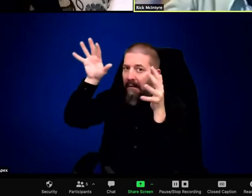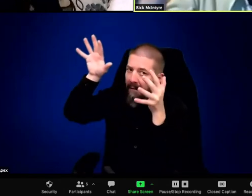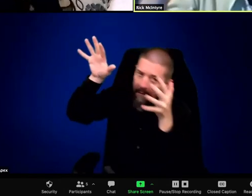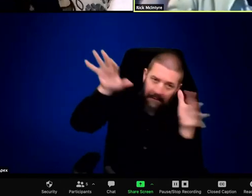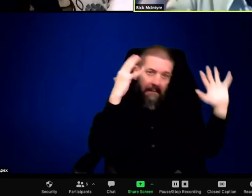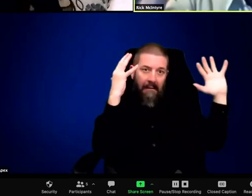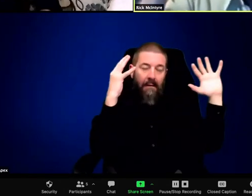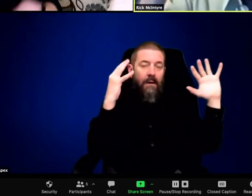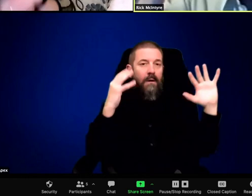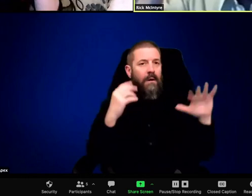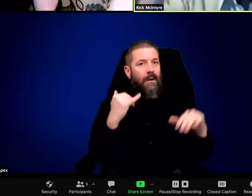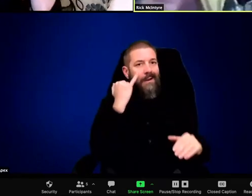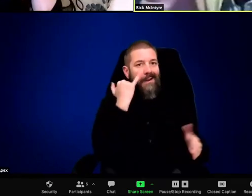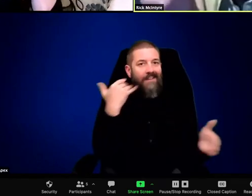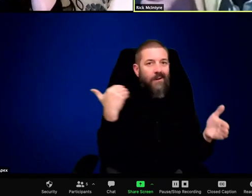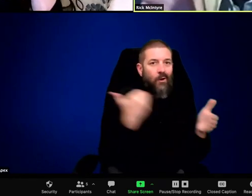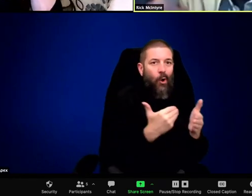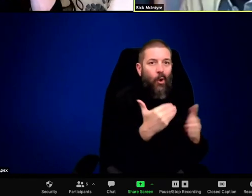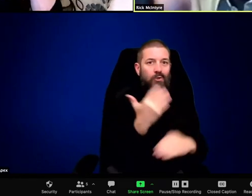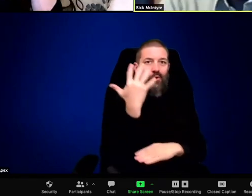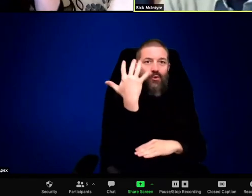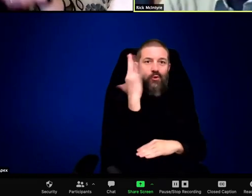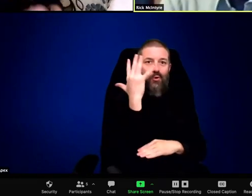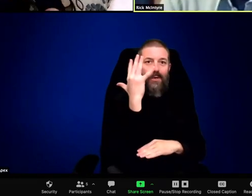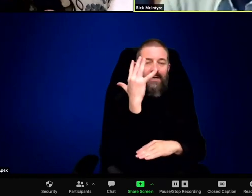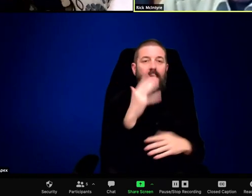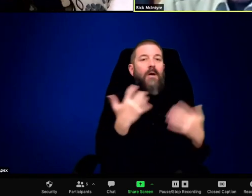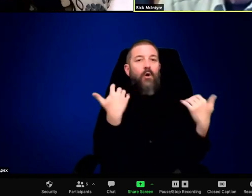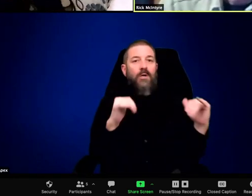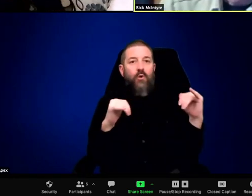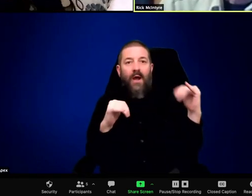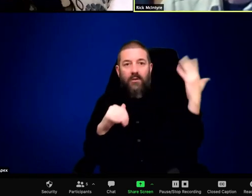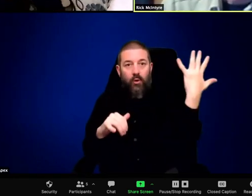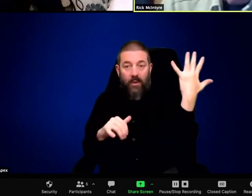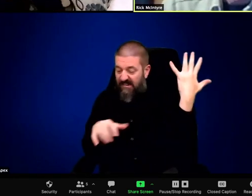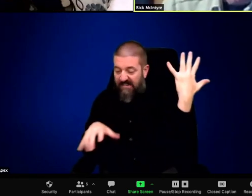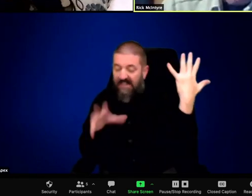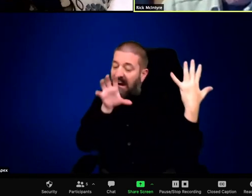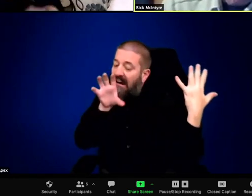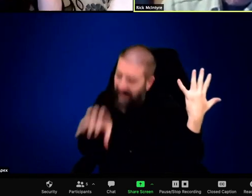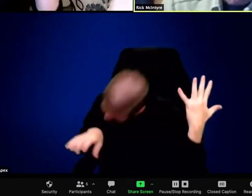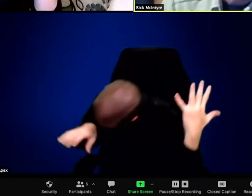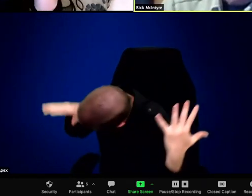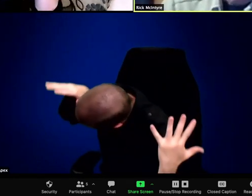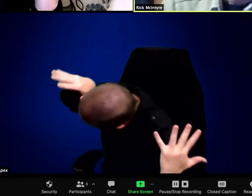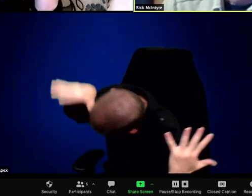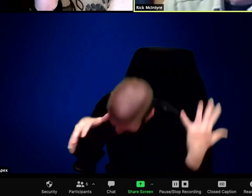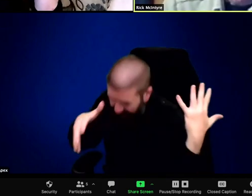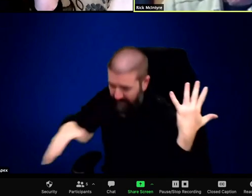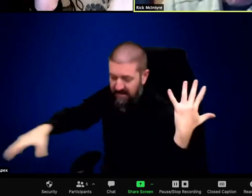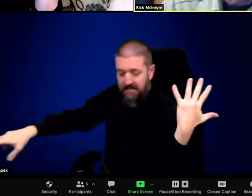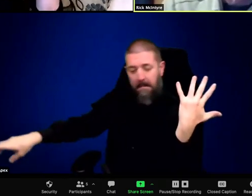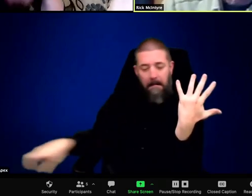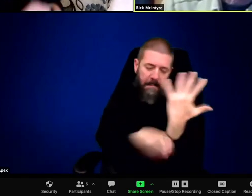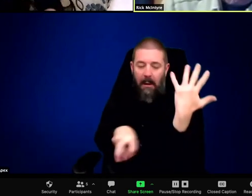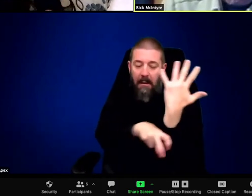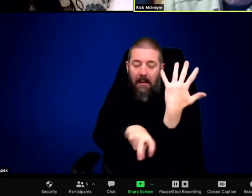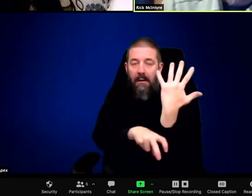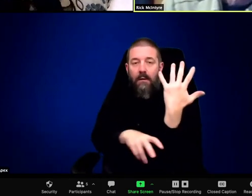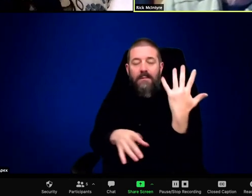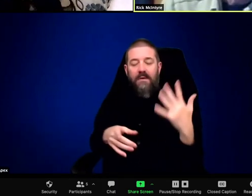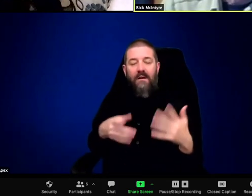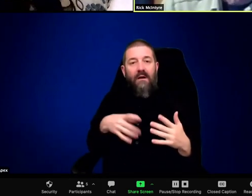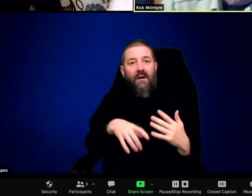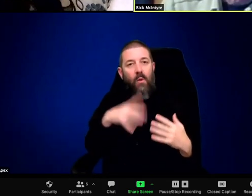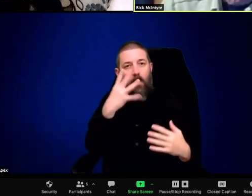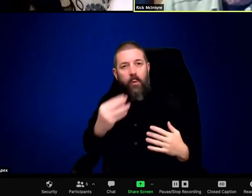situation can actually kill the elk. Either by asphyxiation, after a couple of minutes of not being able to breathe,